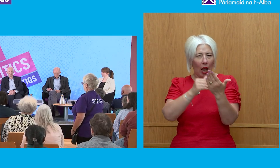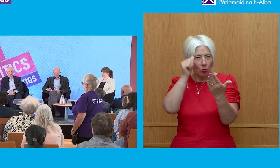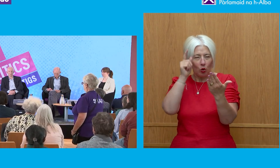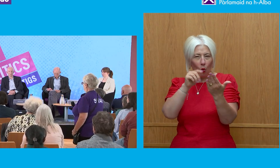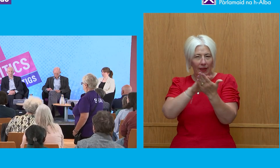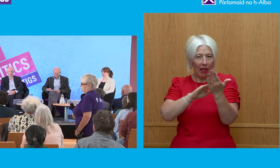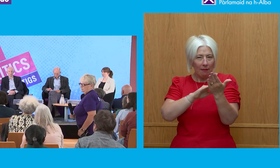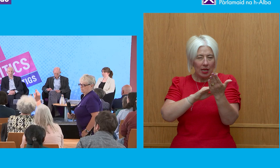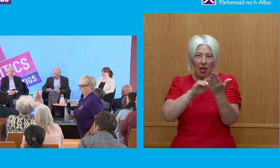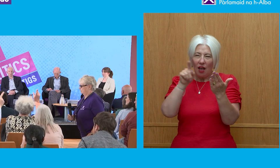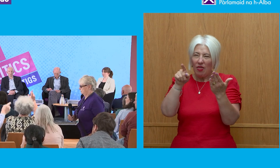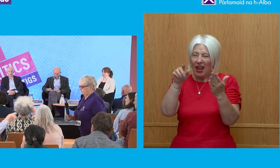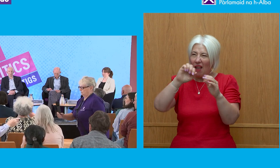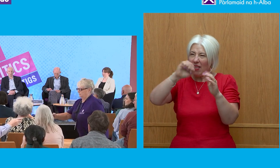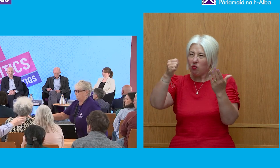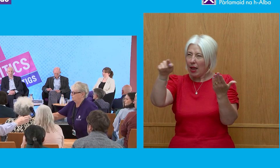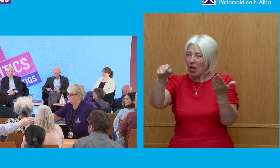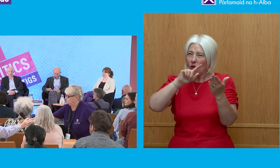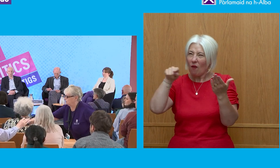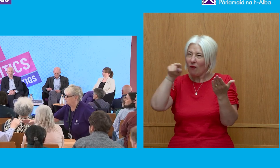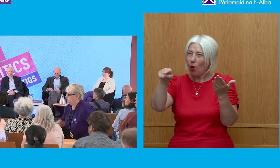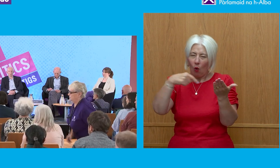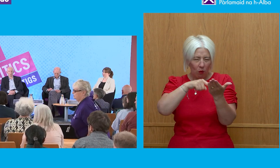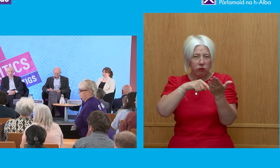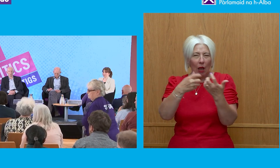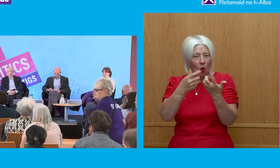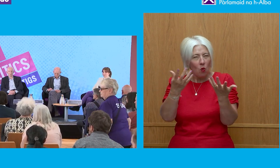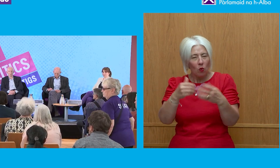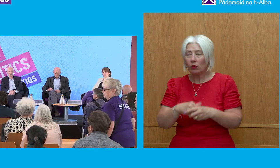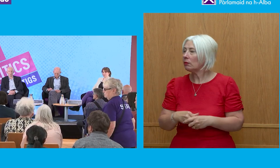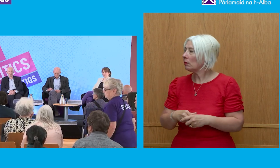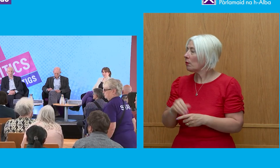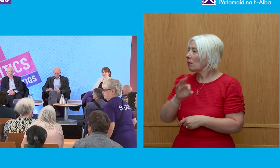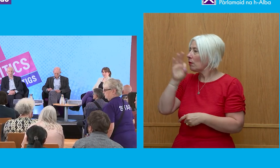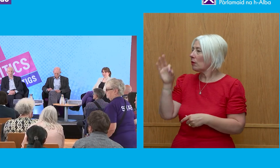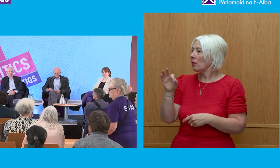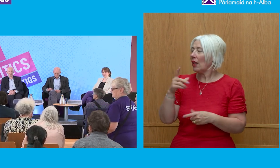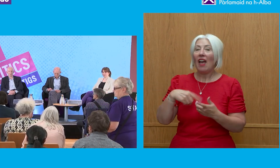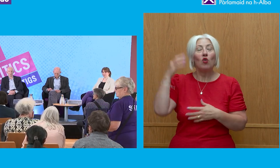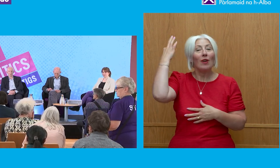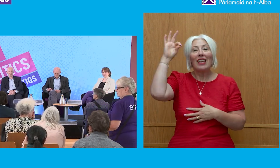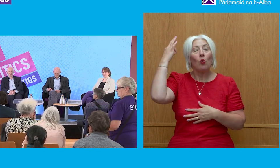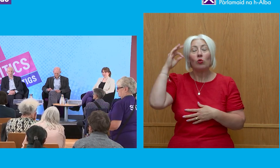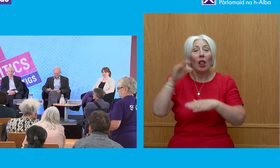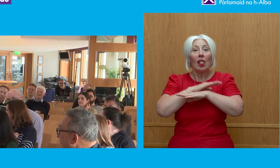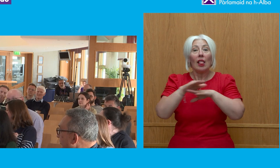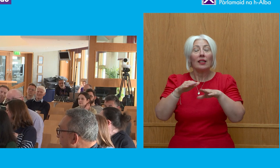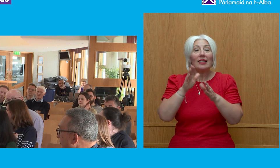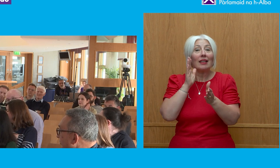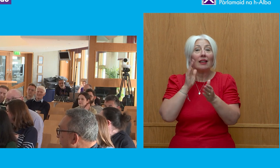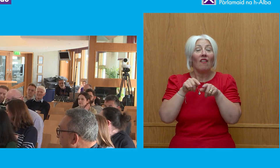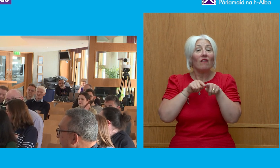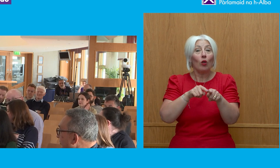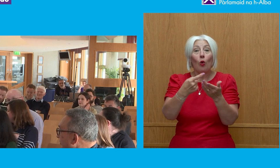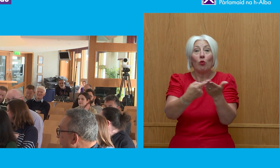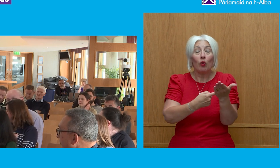fail to be adhered to. Take the gentleman with the glasses. What do you do if your council doesn't play by the rules? Like for instance, we've got a